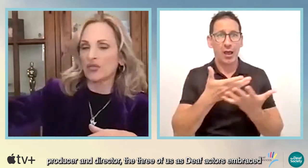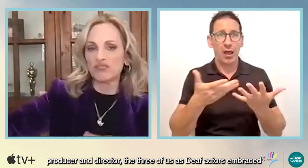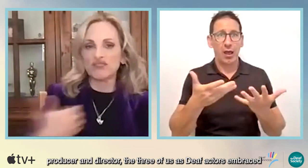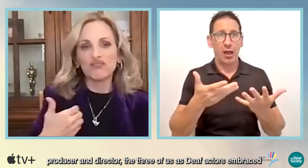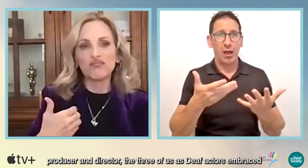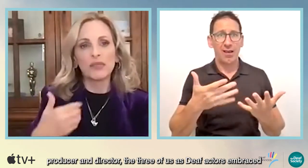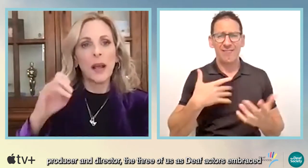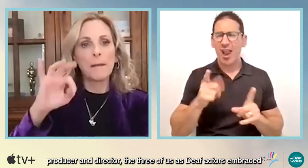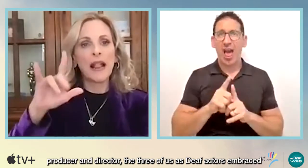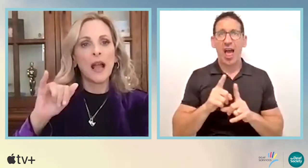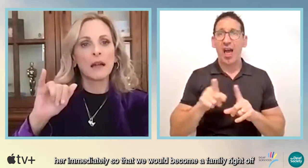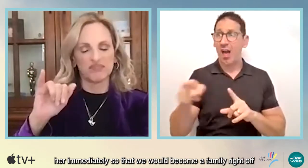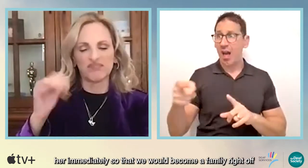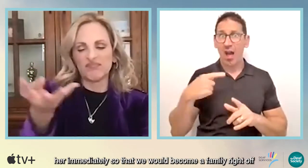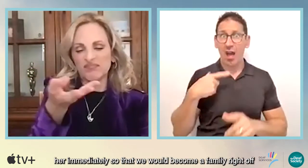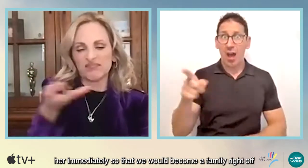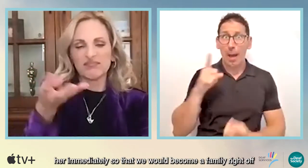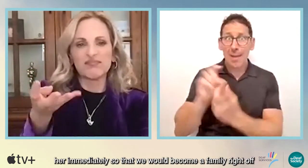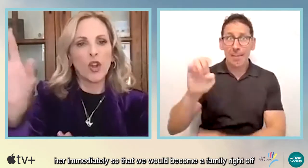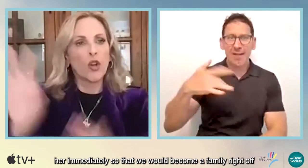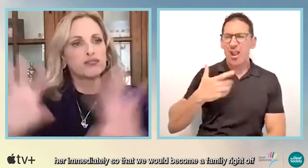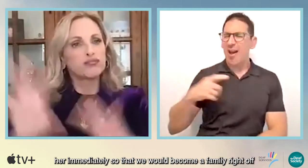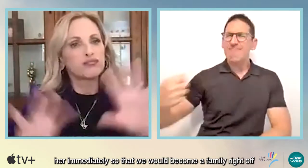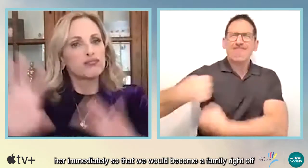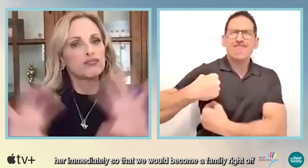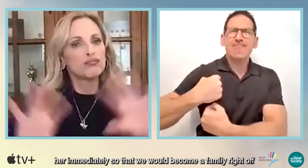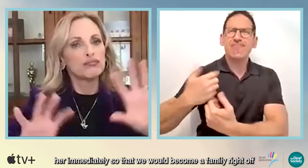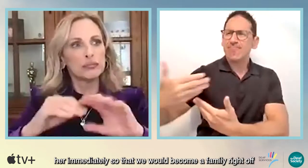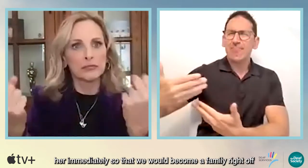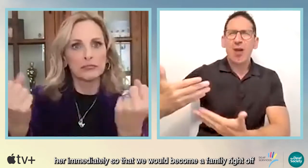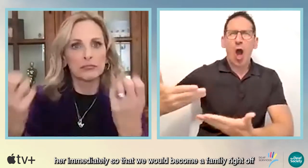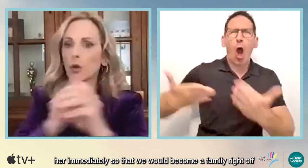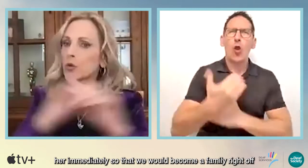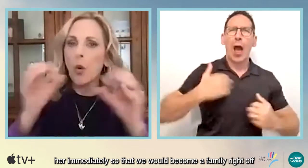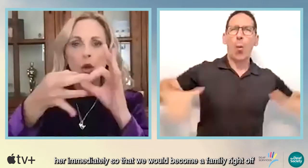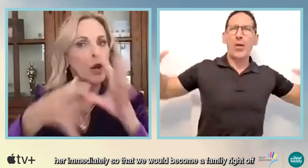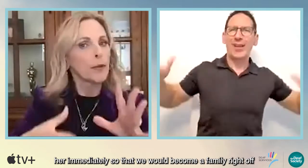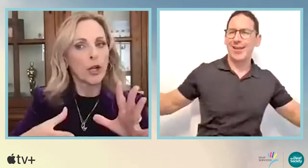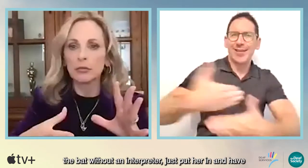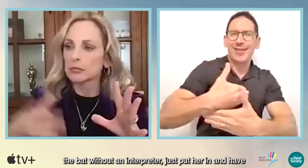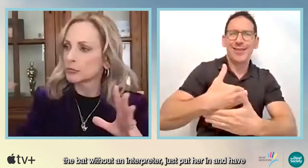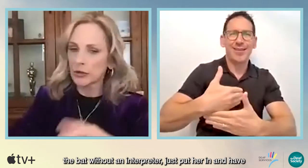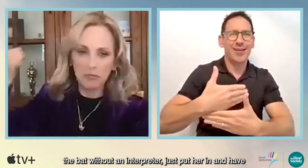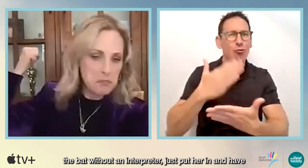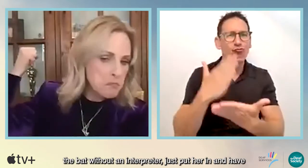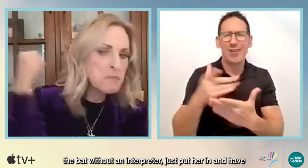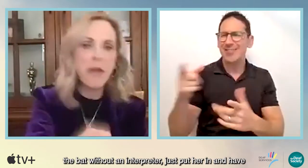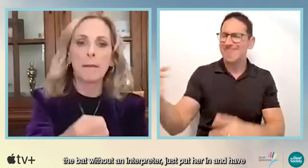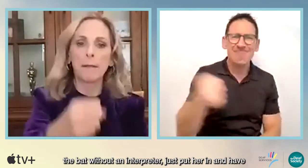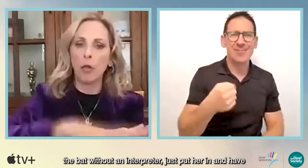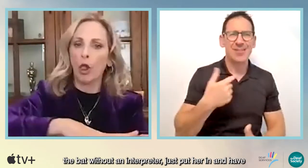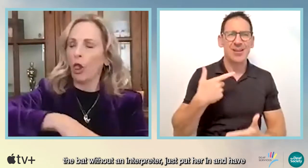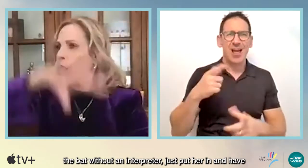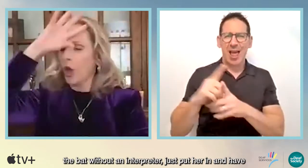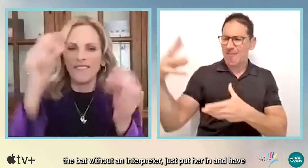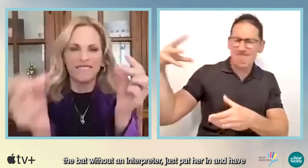of us as deaf actors embraced her immediately so that we would become a family right off the bat without an interpreter. Just